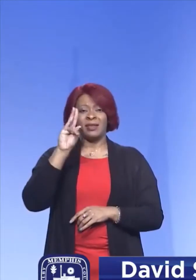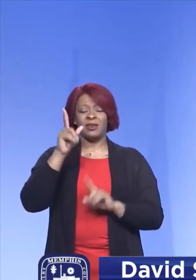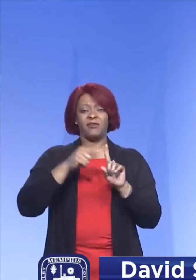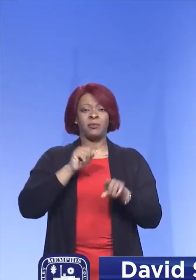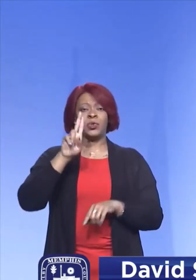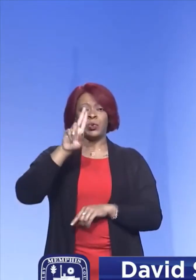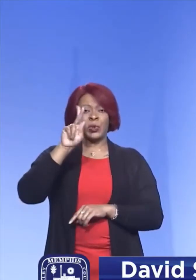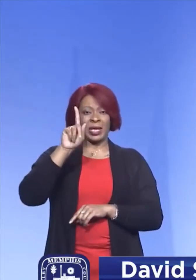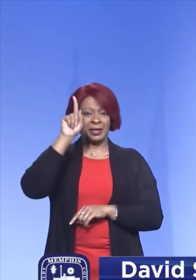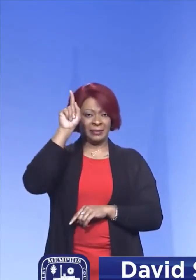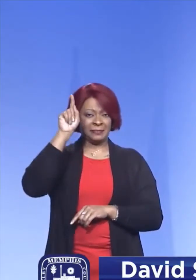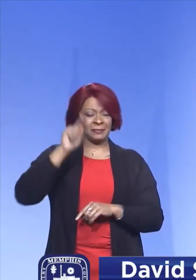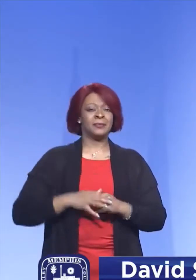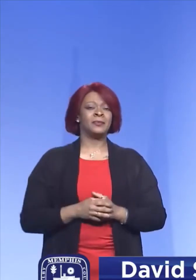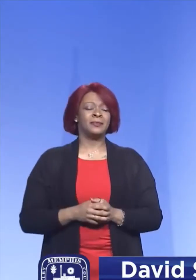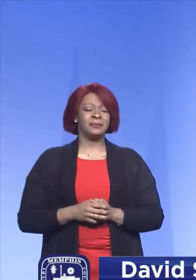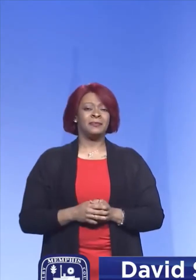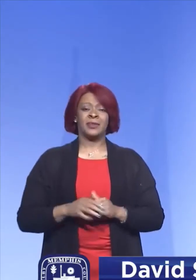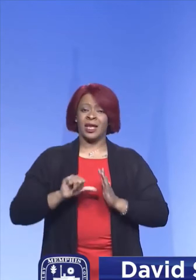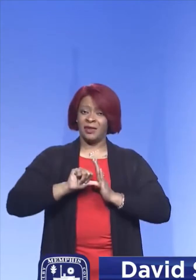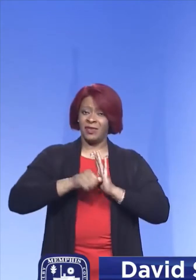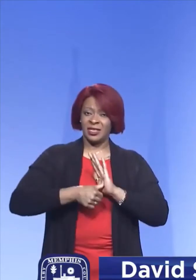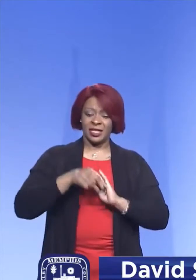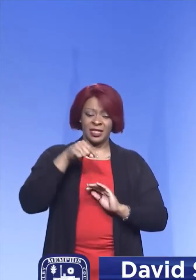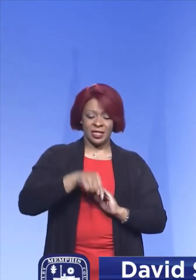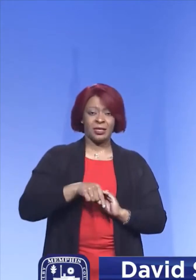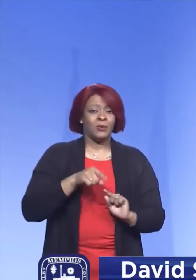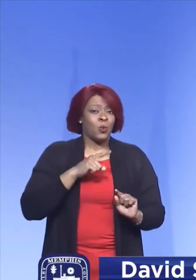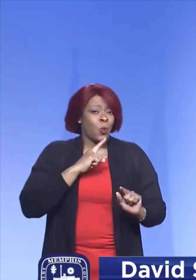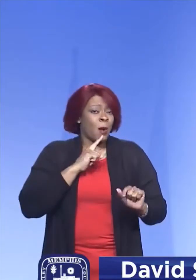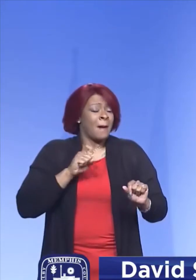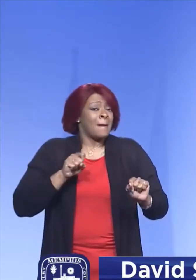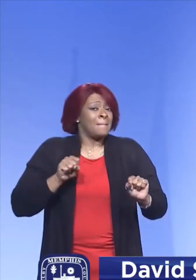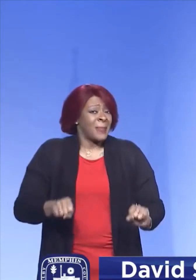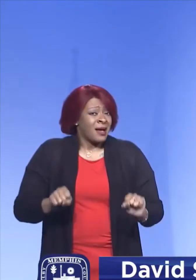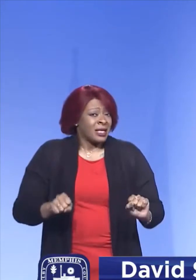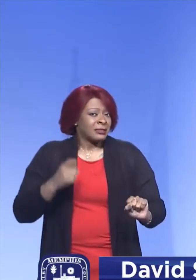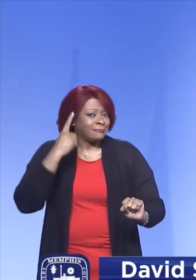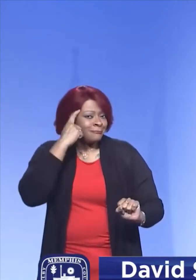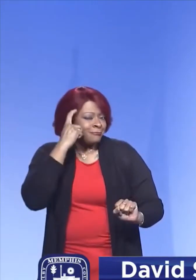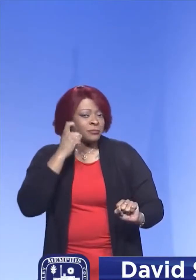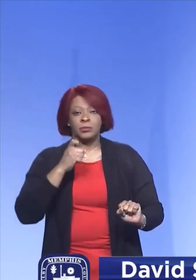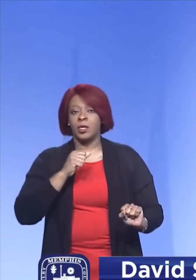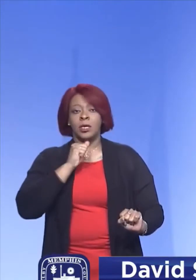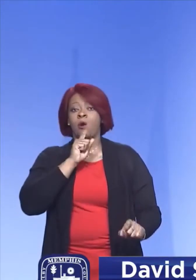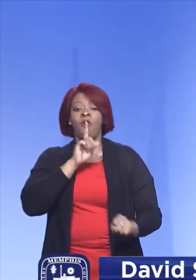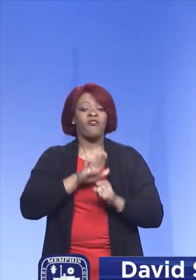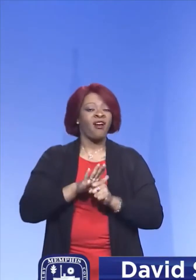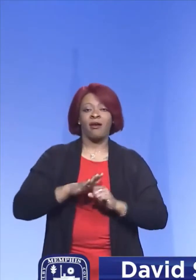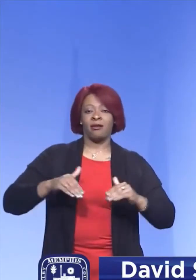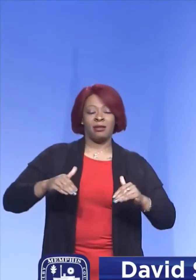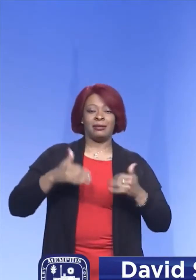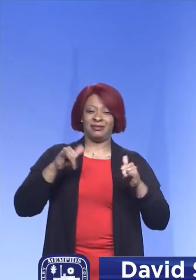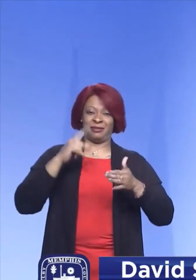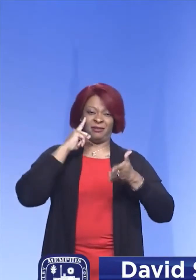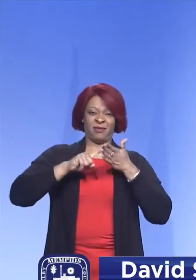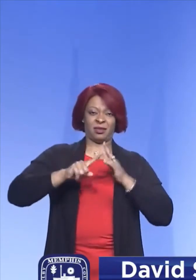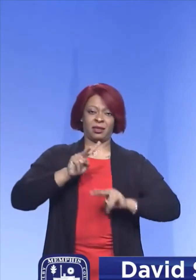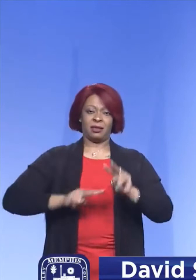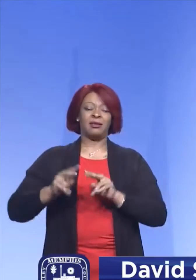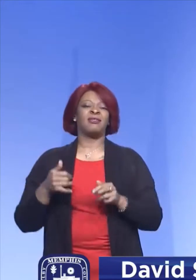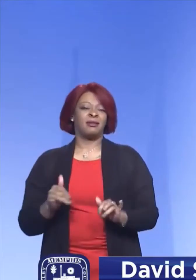Kingdom. I emphasize that this is a possible it is not confirmed, but it is under investigation today.